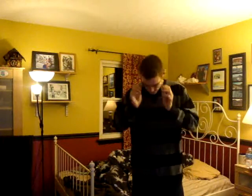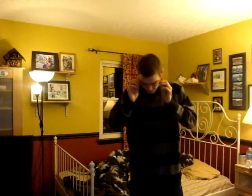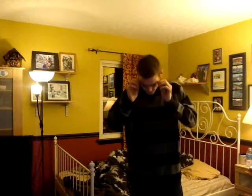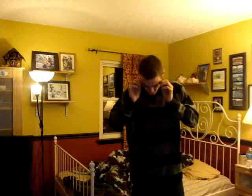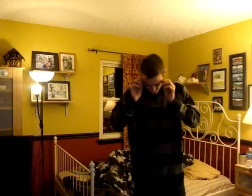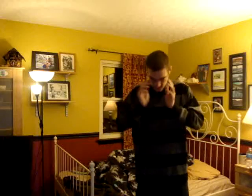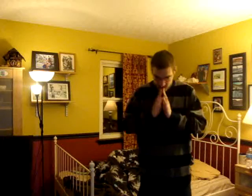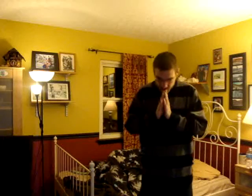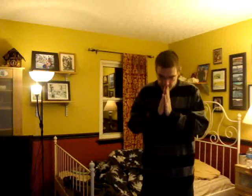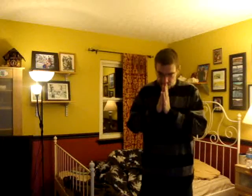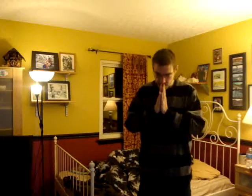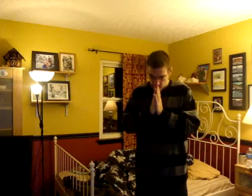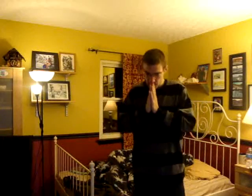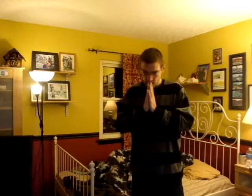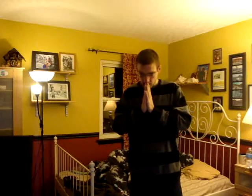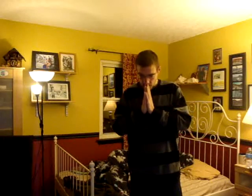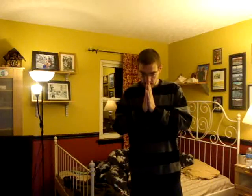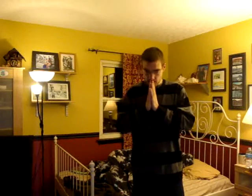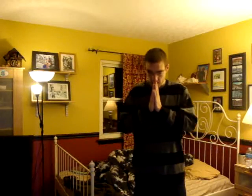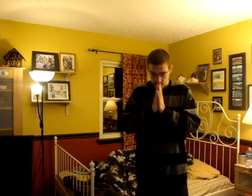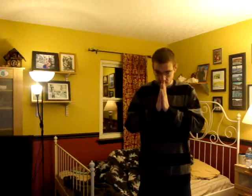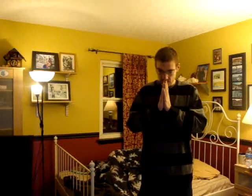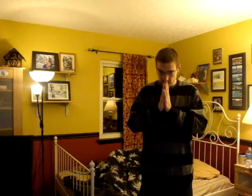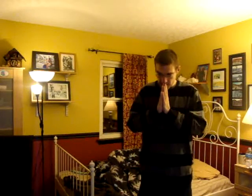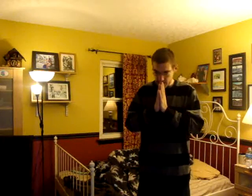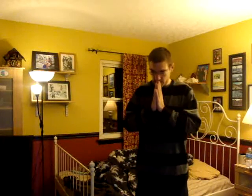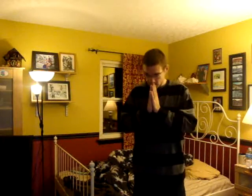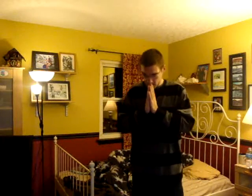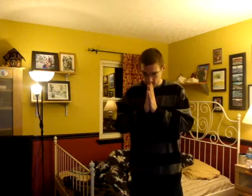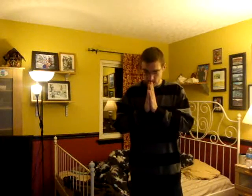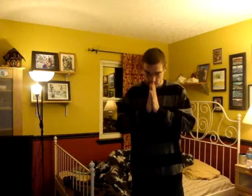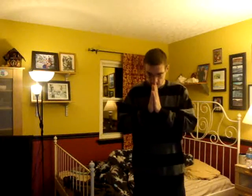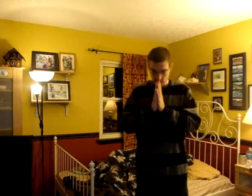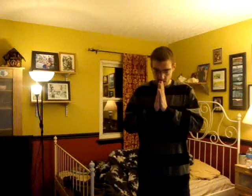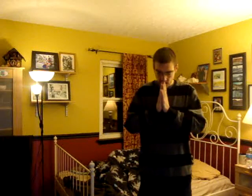Here you go. Check it. Uh, check. Yo.